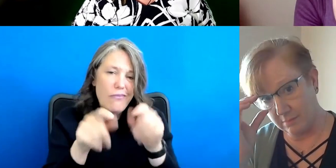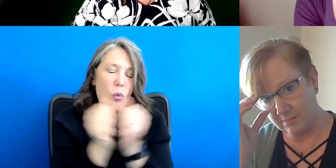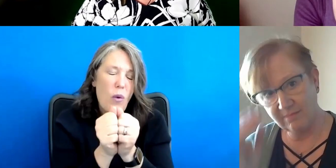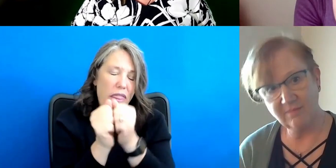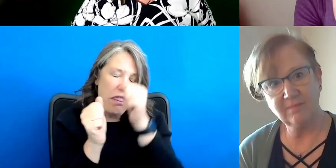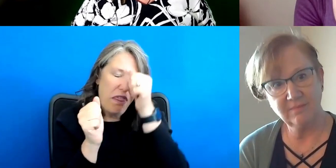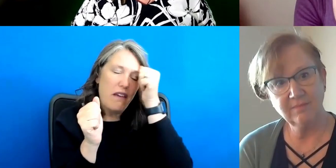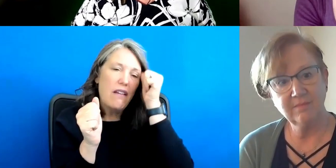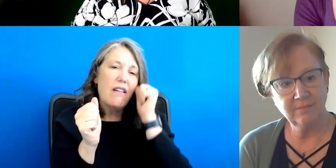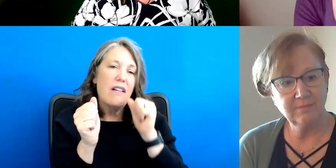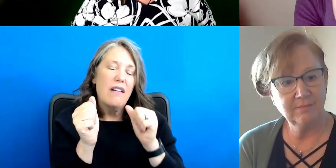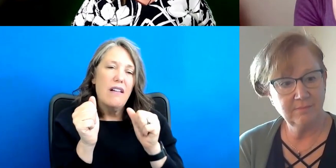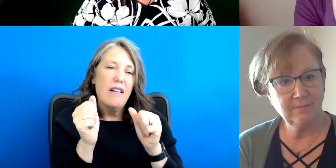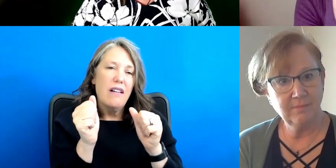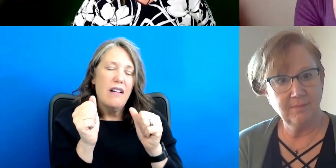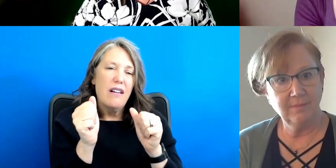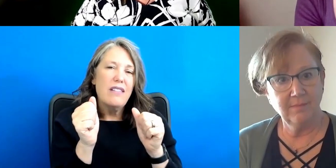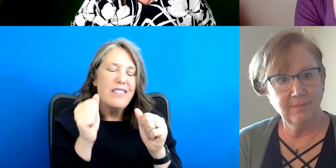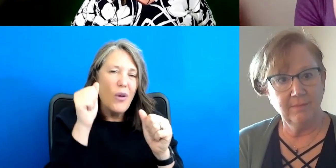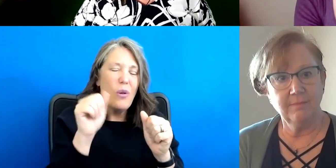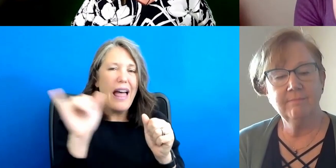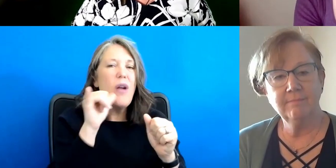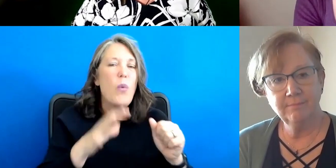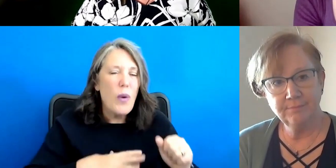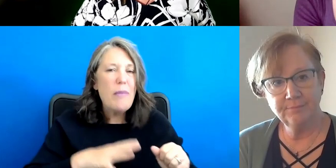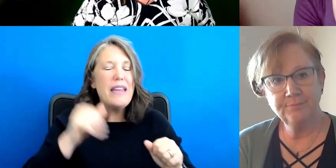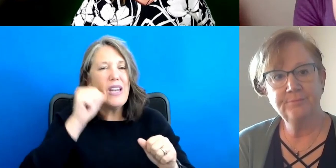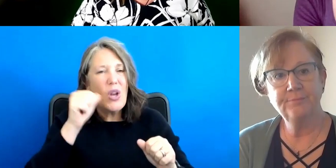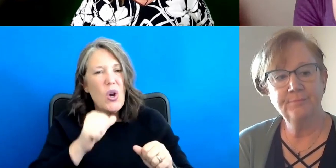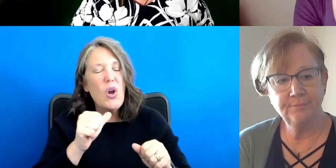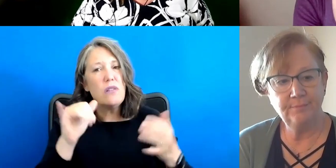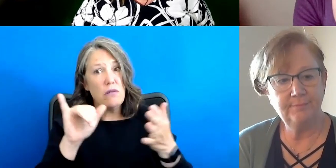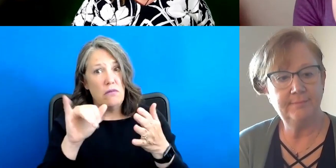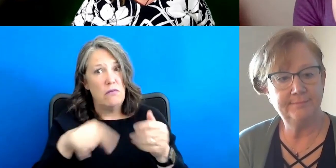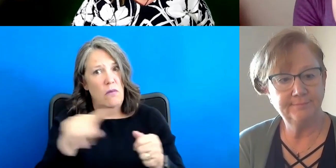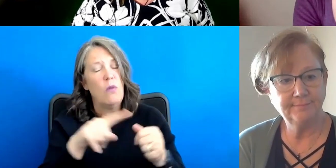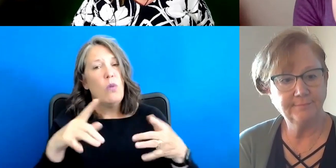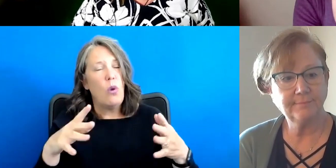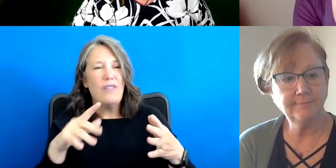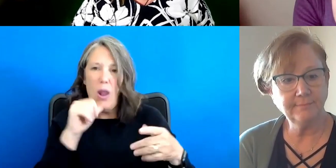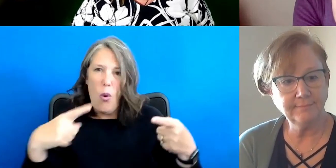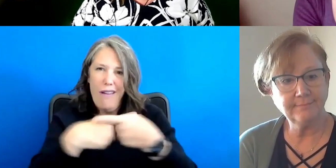women and girls, um, gender equality, you know, those intersect. And, um,